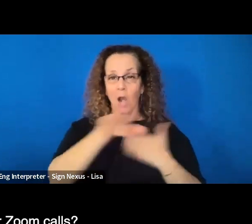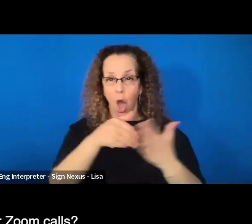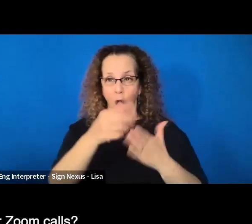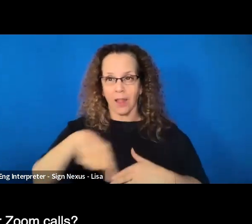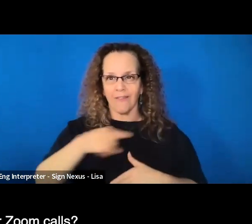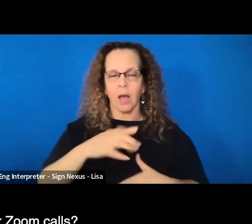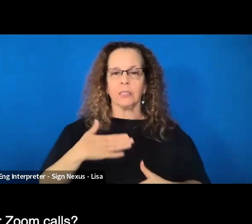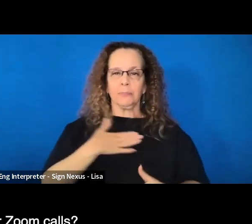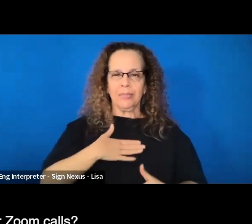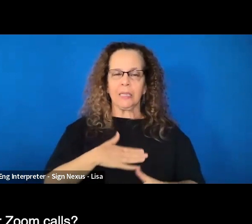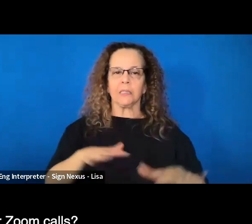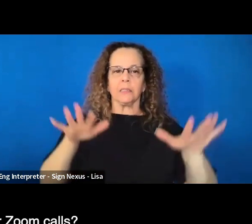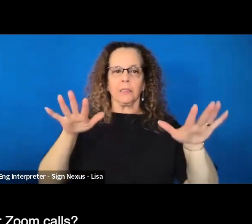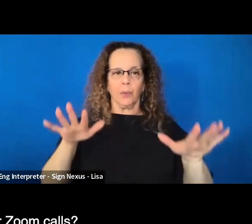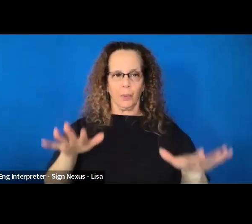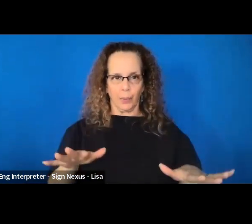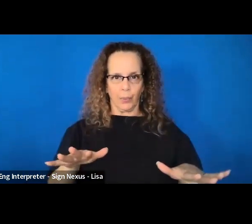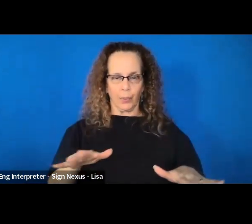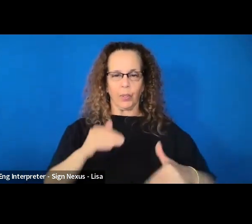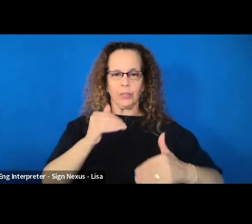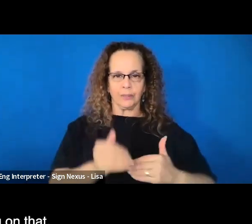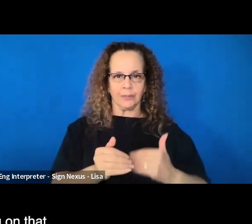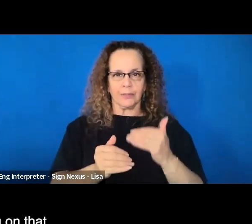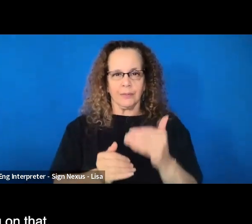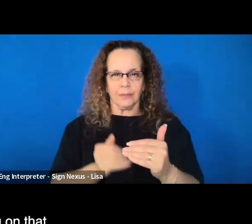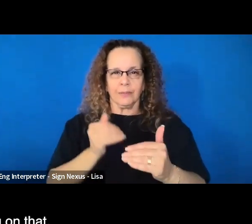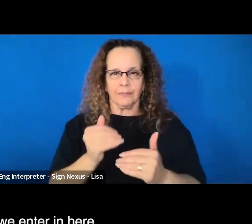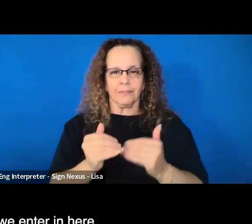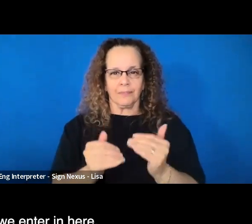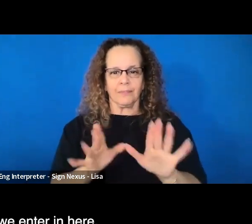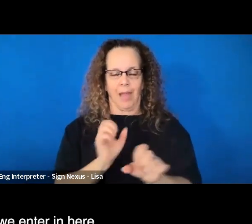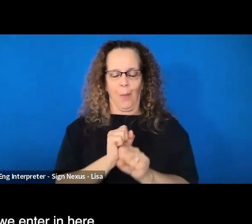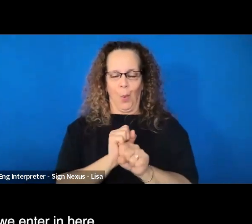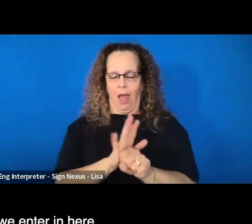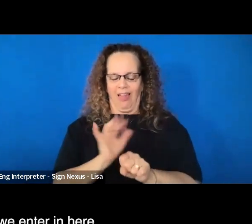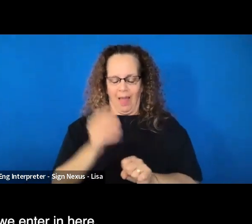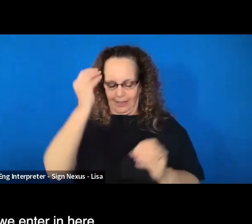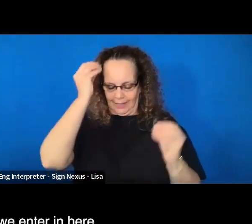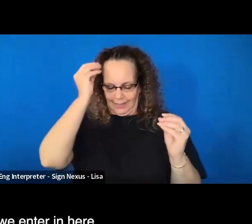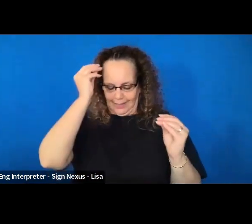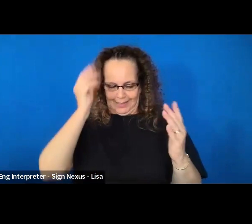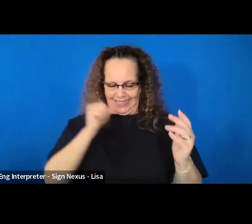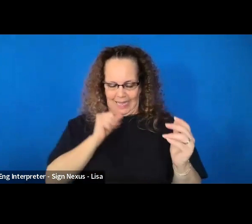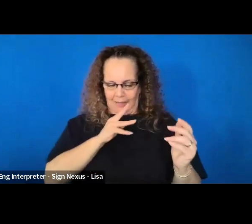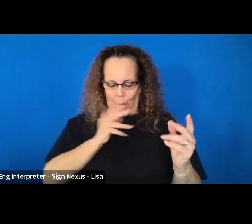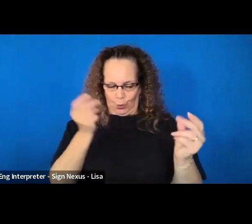in our Zoom calls. So I'm working on that, thinking about that as we enter in here.